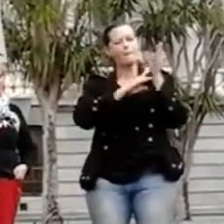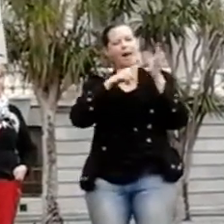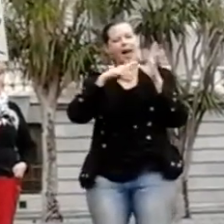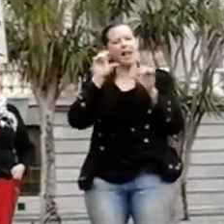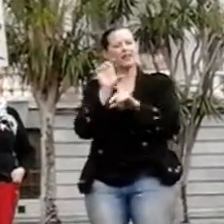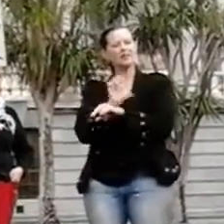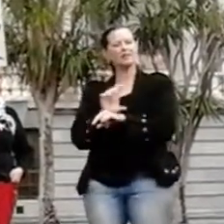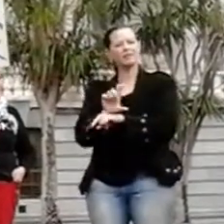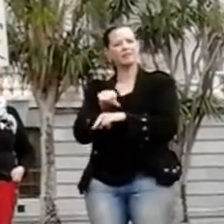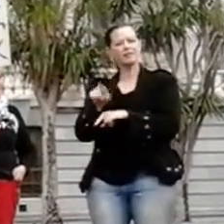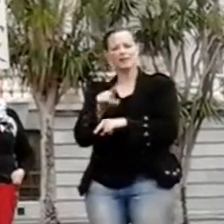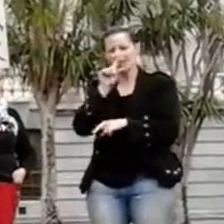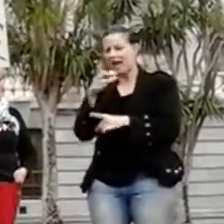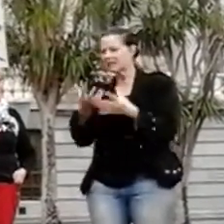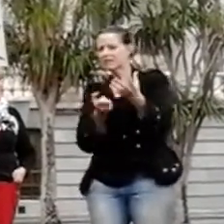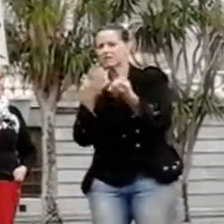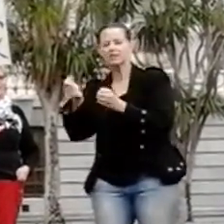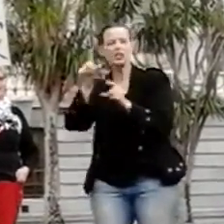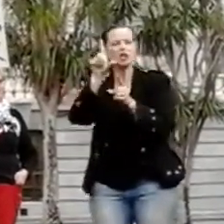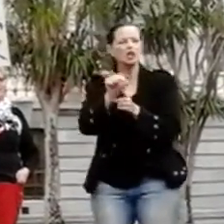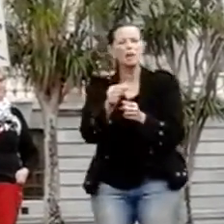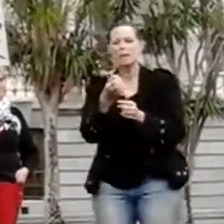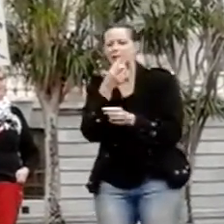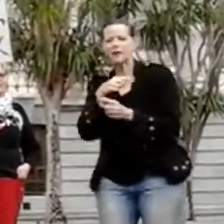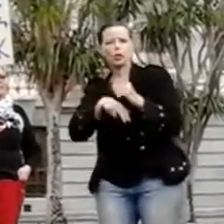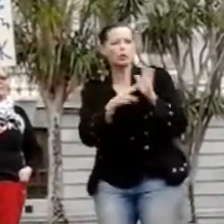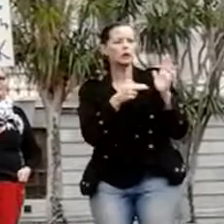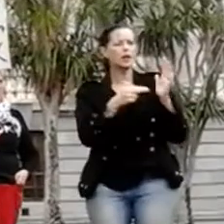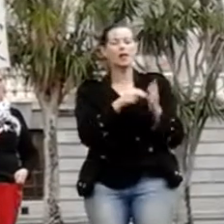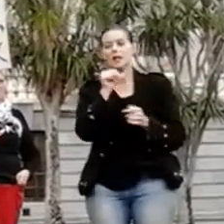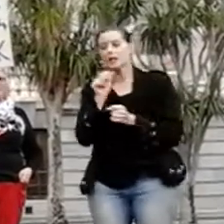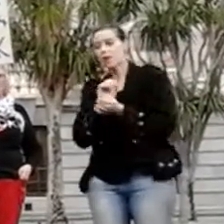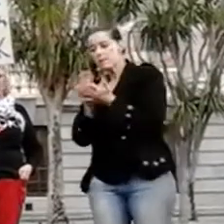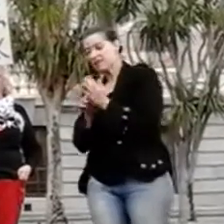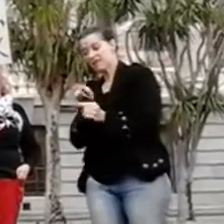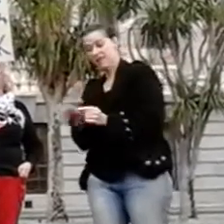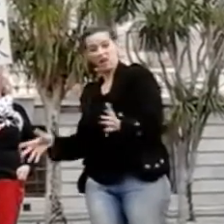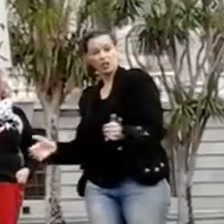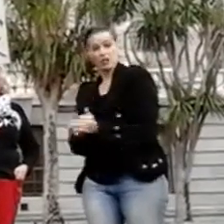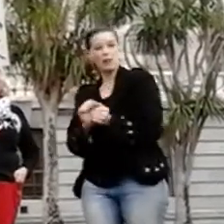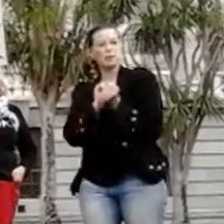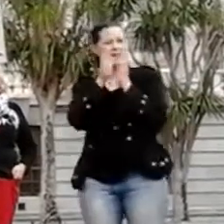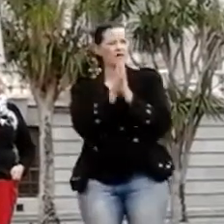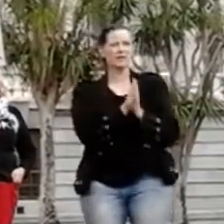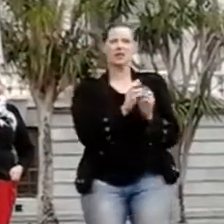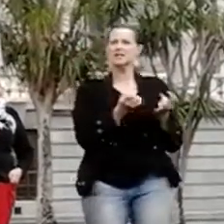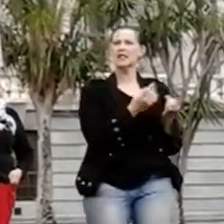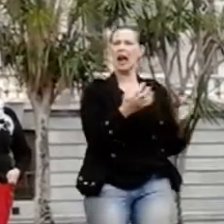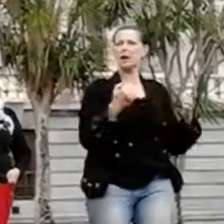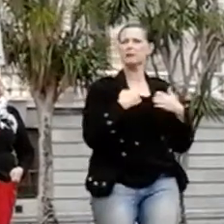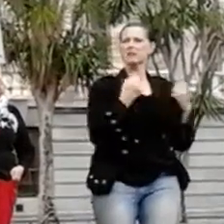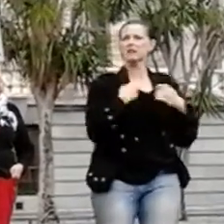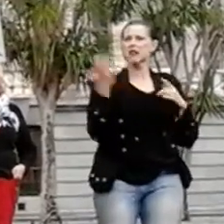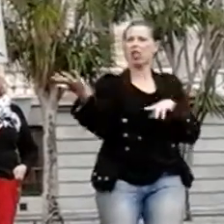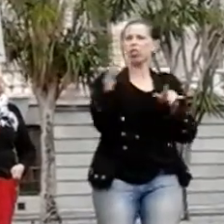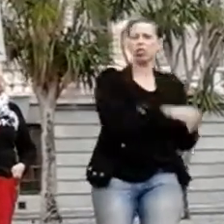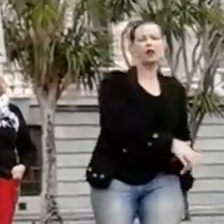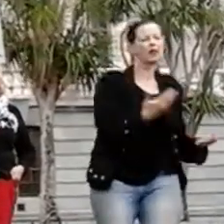that people who have good ideas here can start businesses and don't get shut down by the intellectual property law, if this agreement